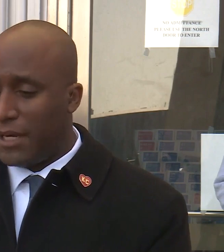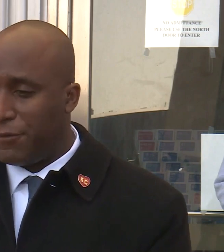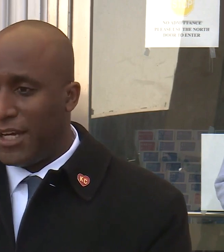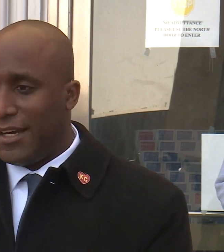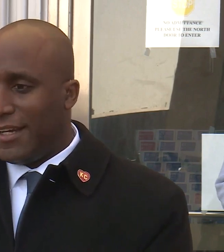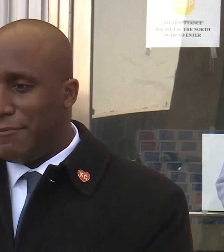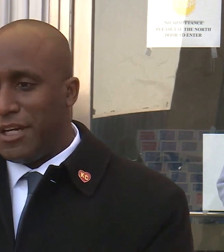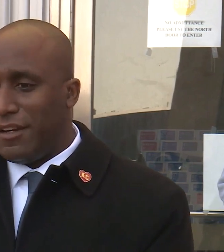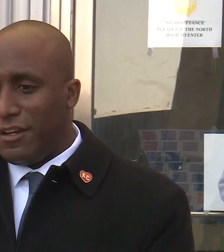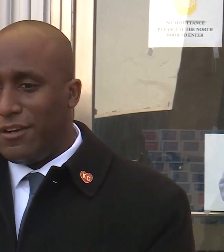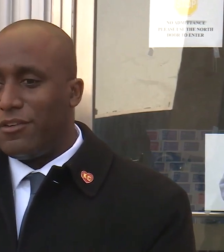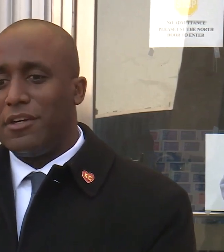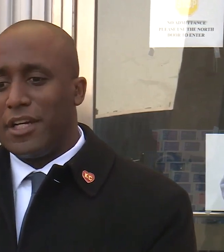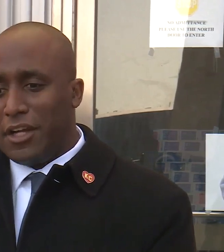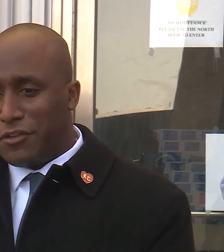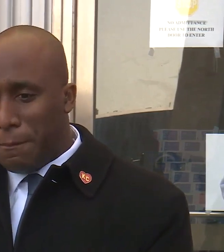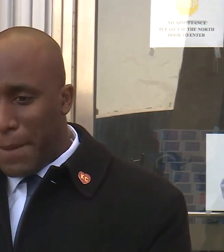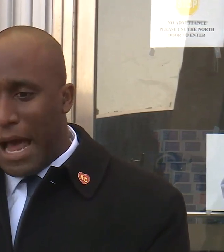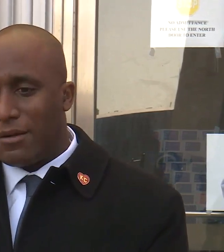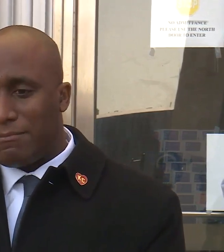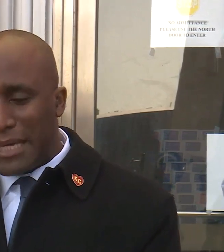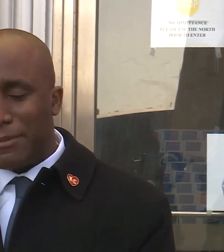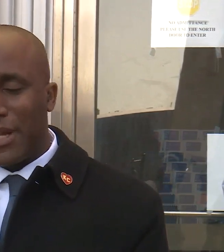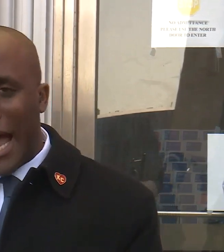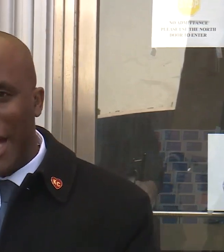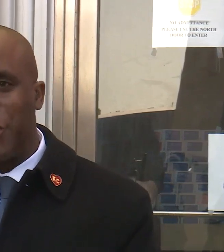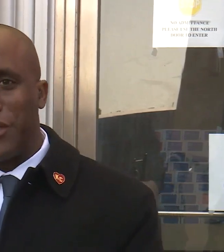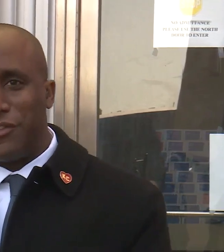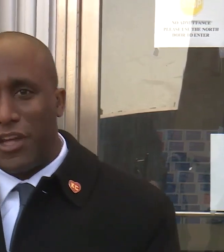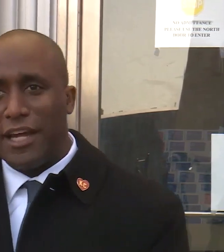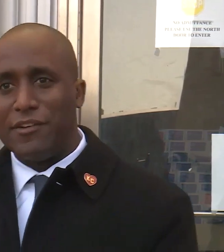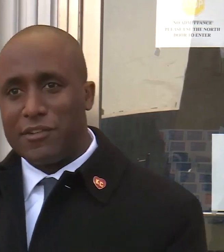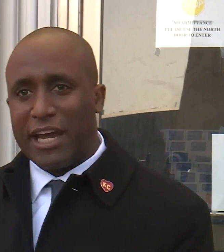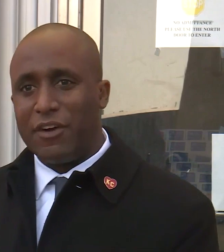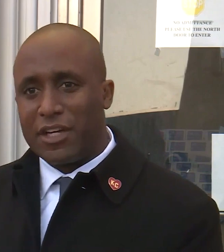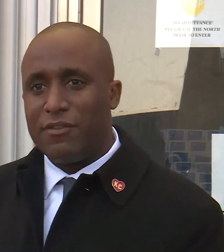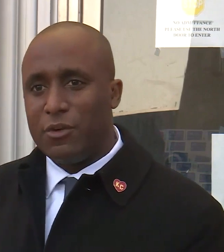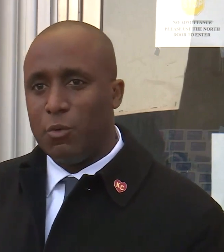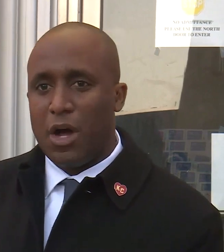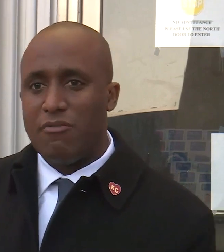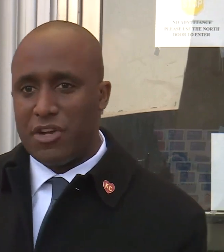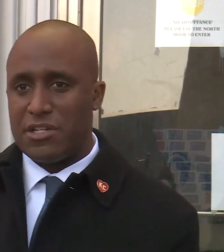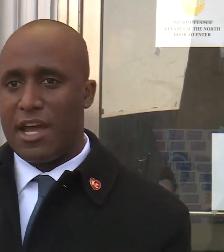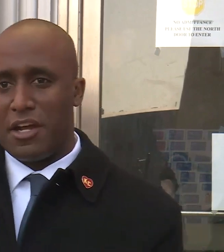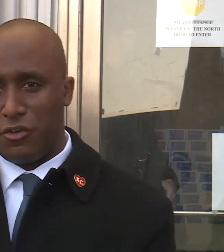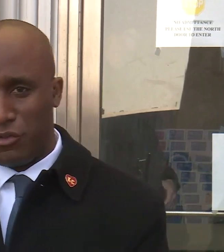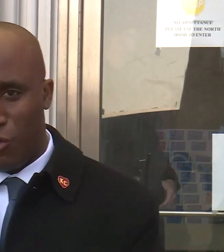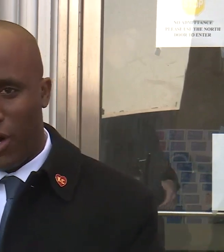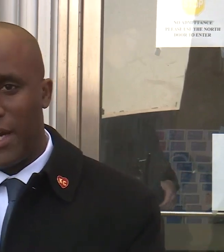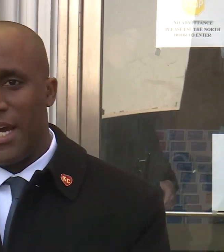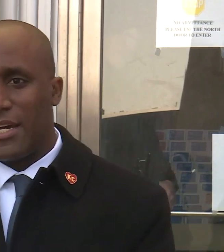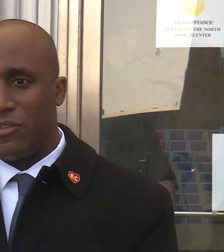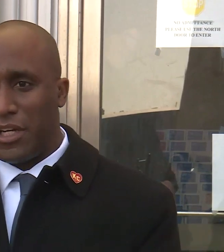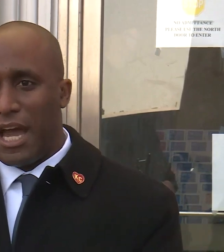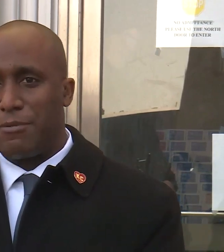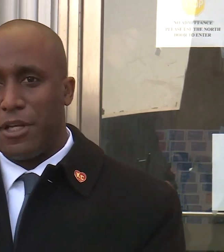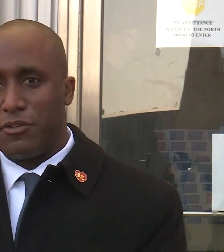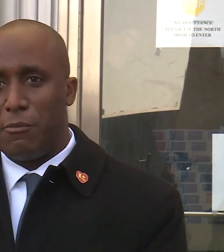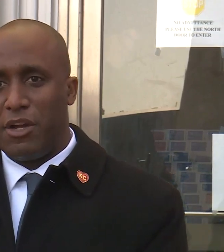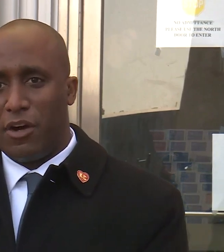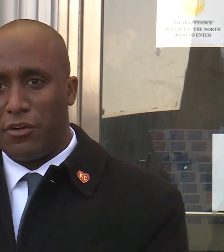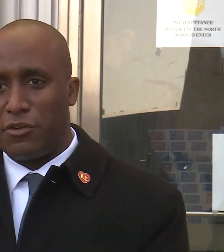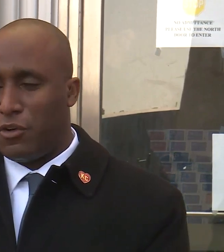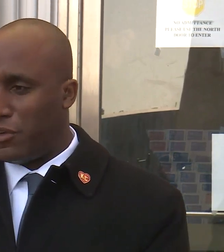people, but I mean, here's the deal. It's about people actually staying safe. I'll give you one vignette and a story because it